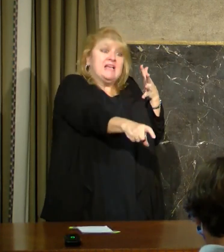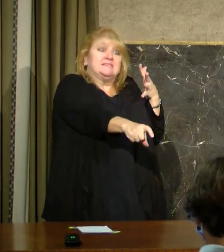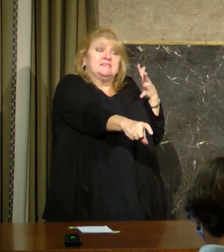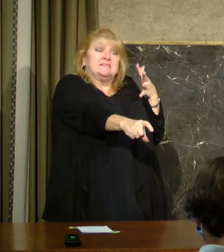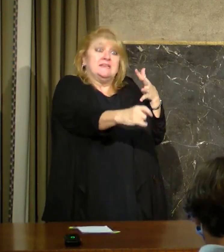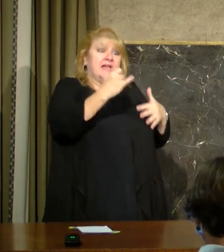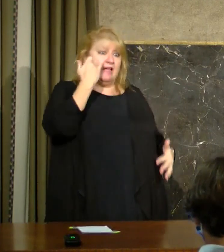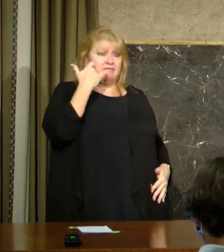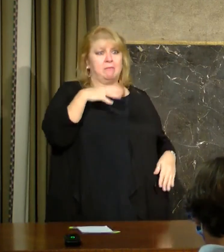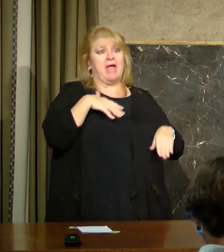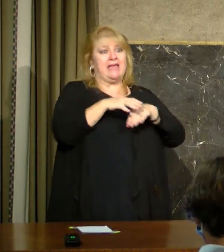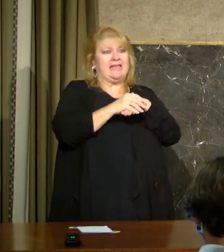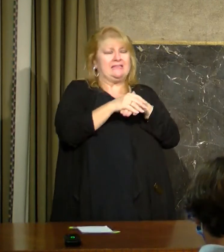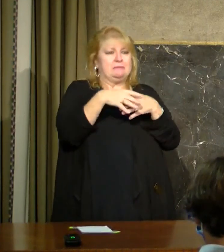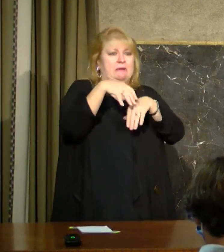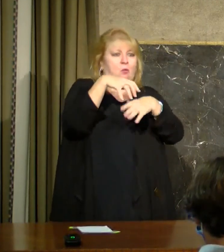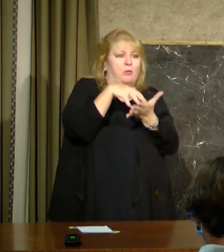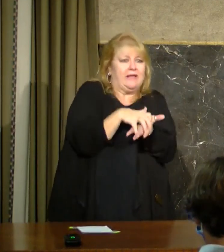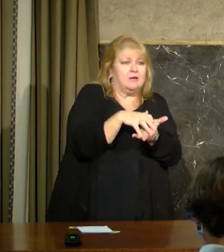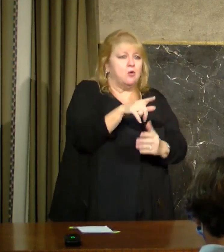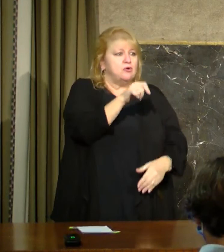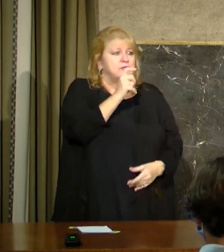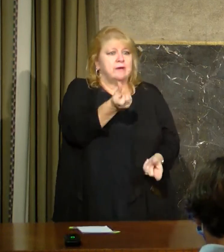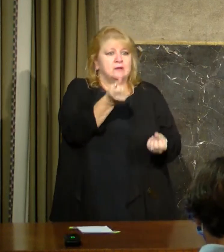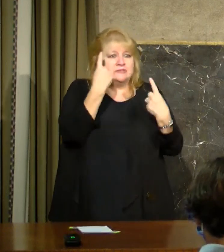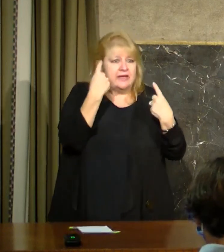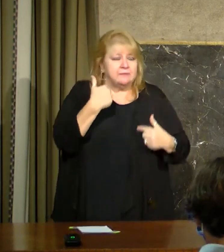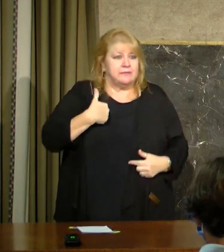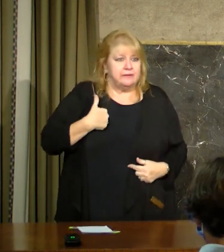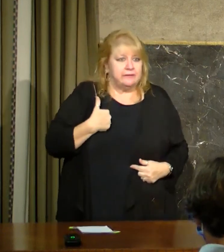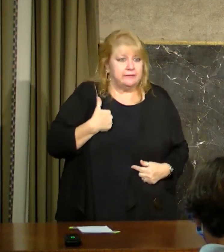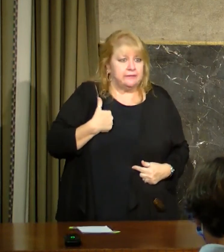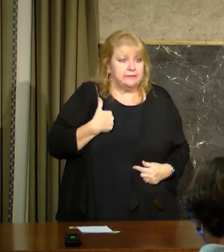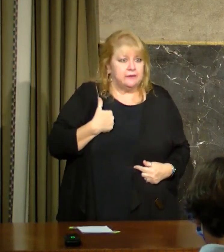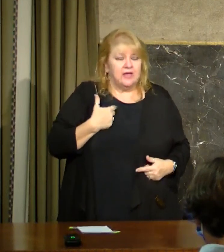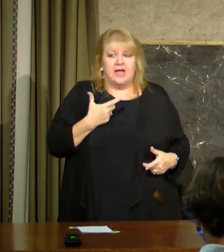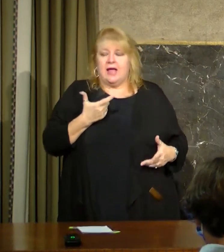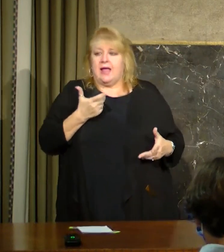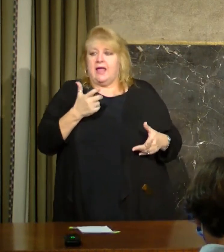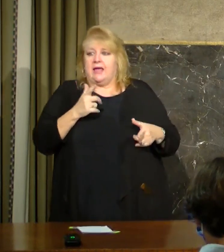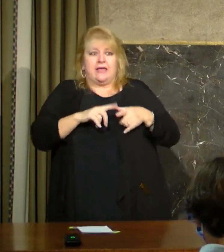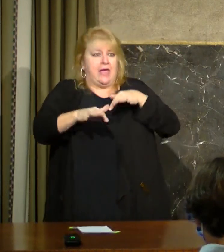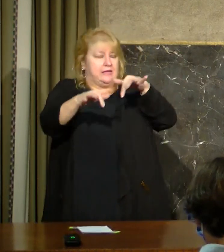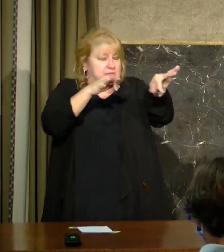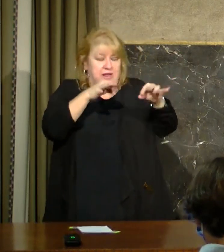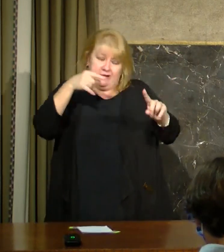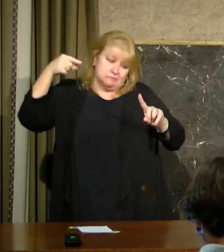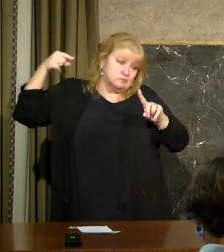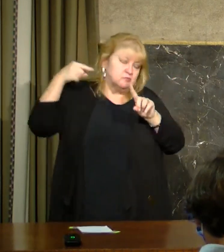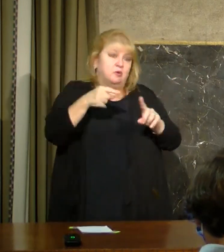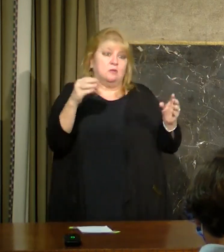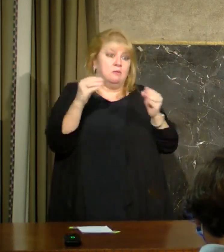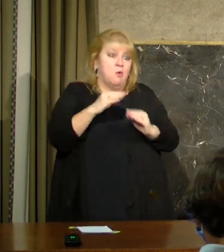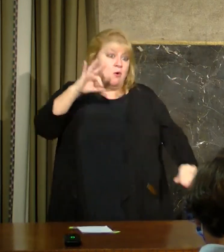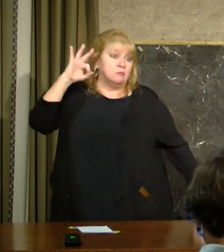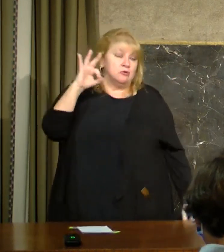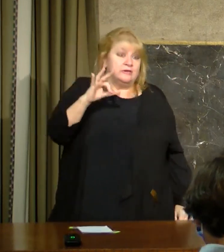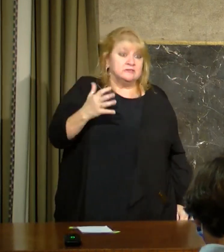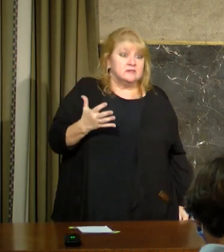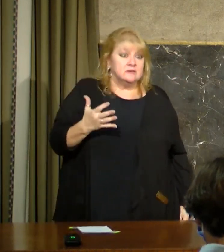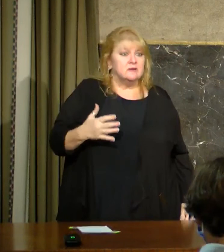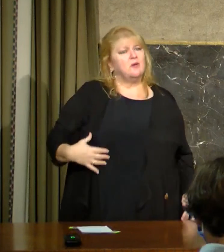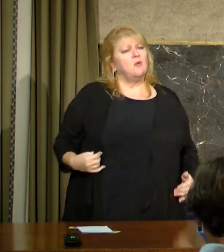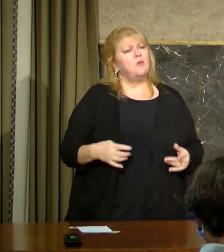We have to do better. Are we going to do better if – I mean, what are going to do? Start